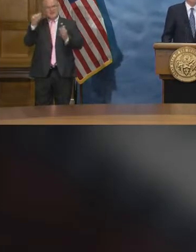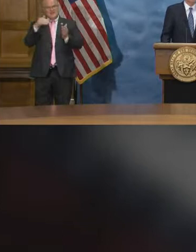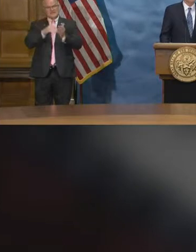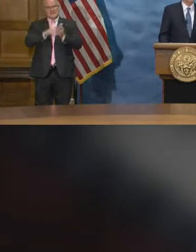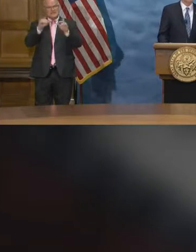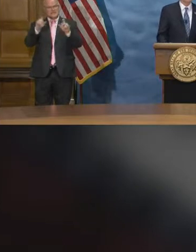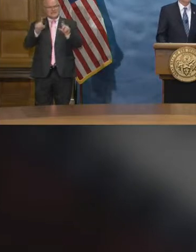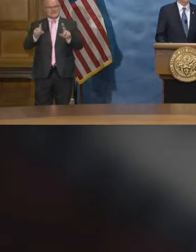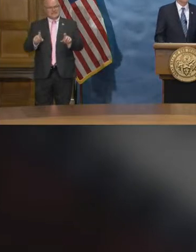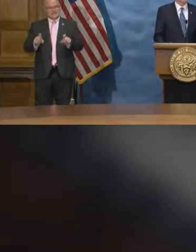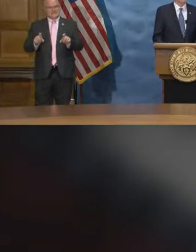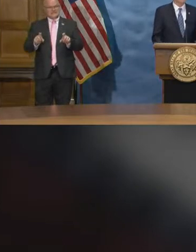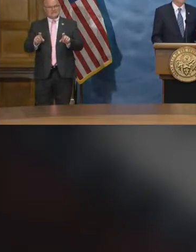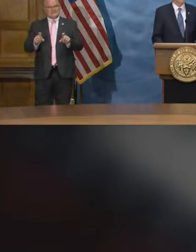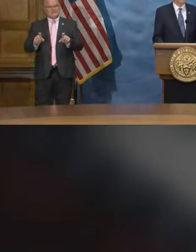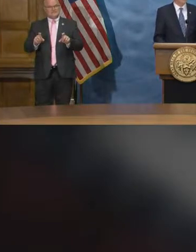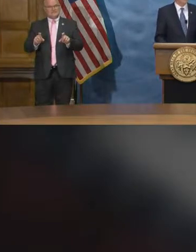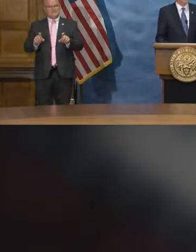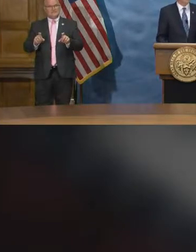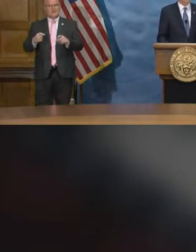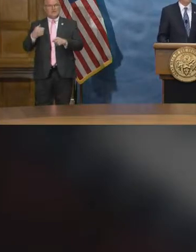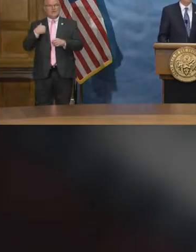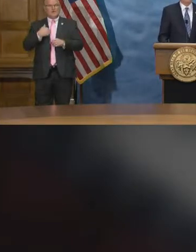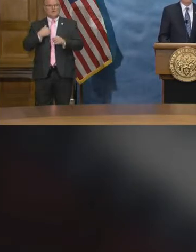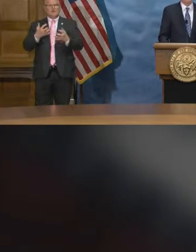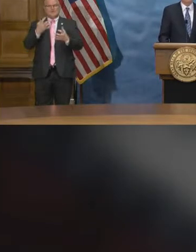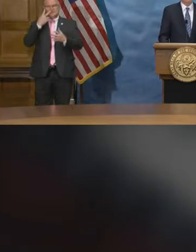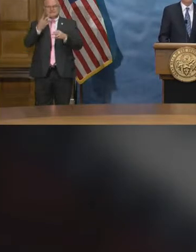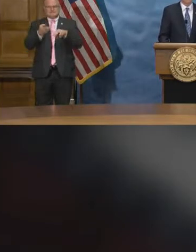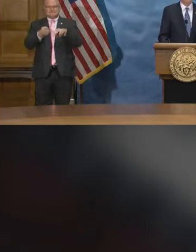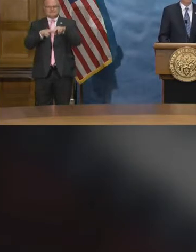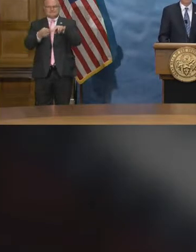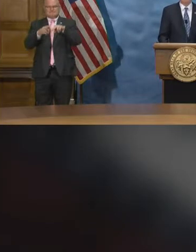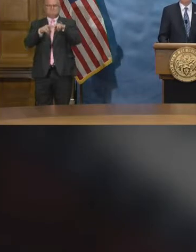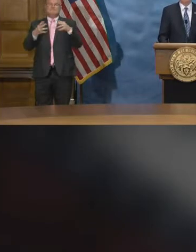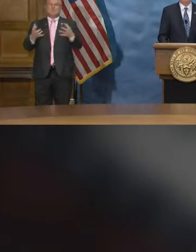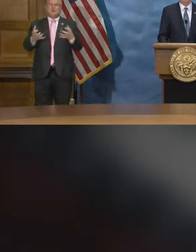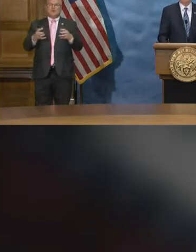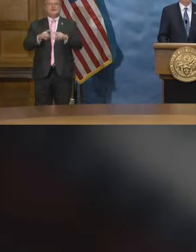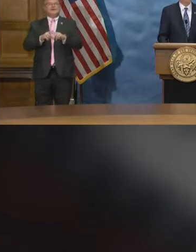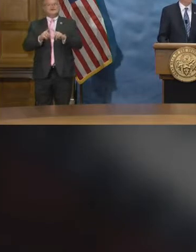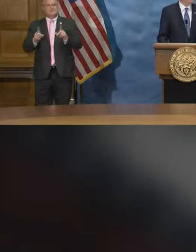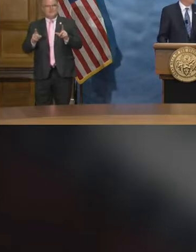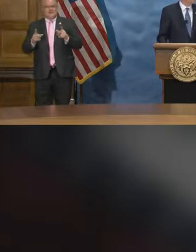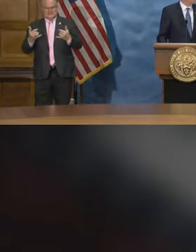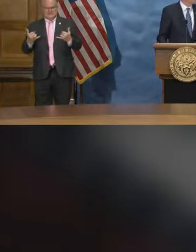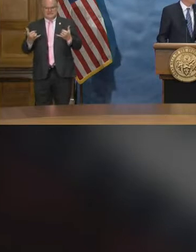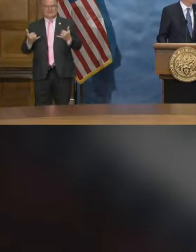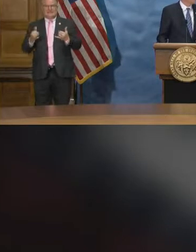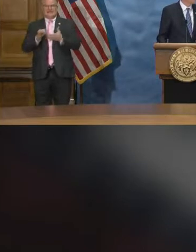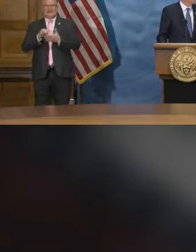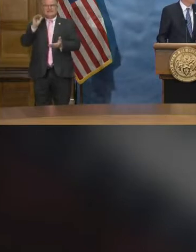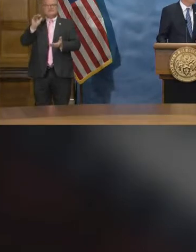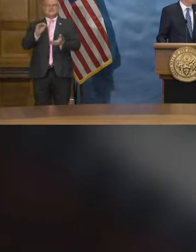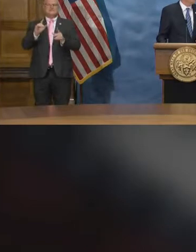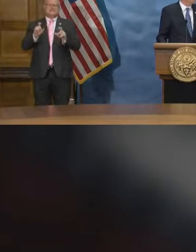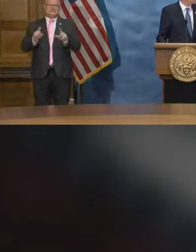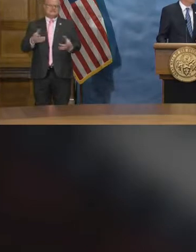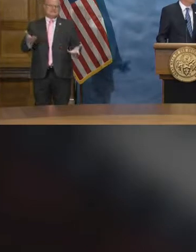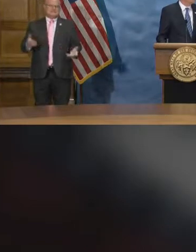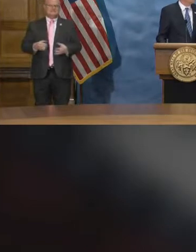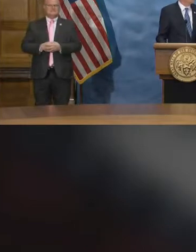,000 tests. And we'd like to see it higher, but it's just a reality of where we are today with that lower testing.